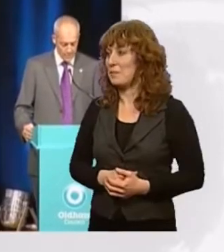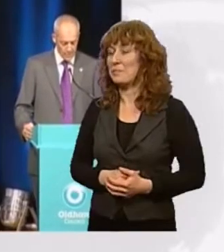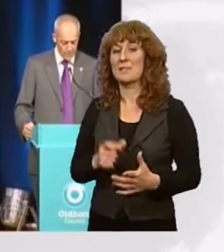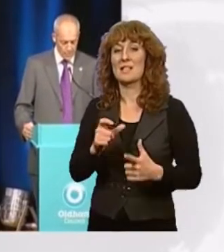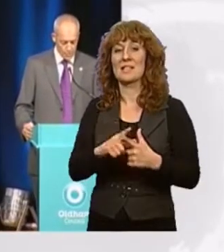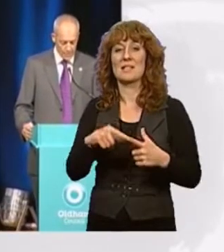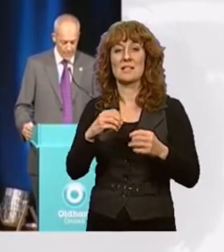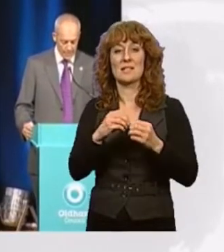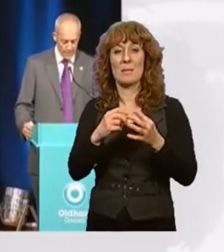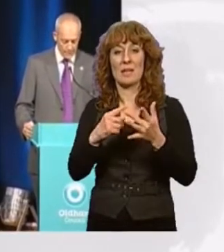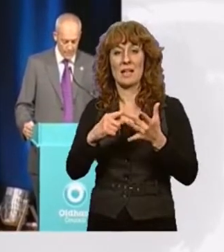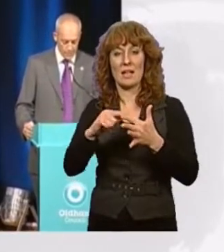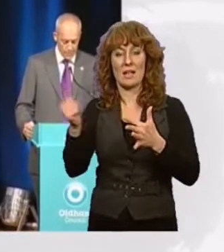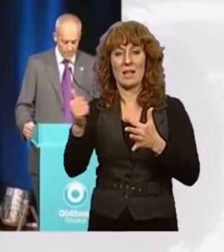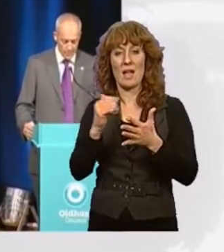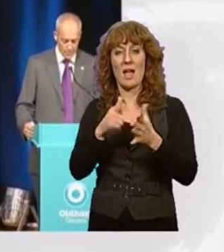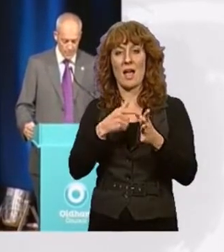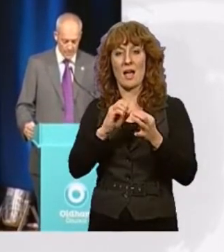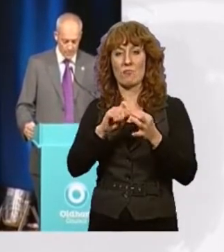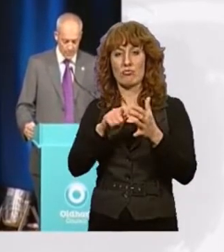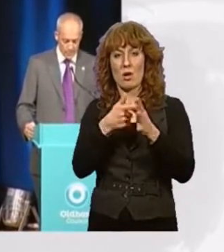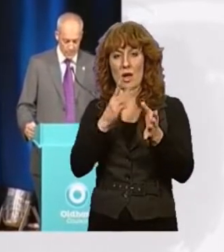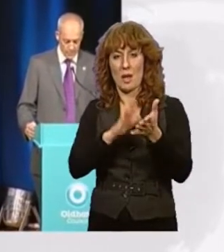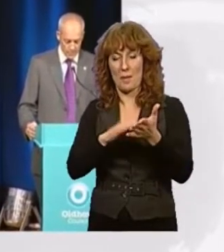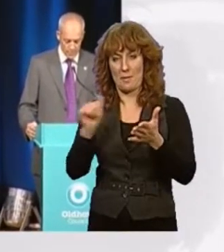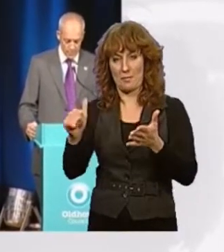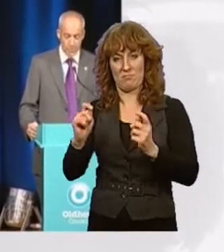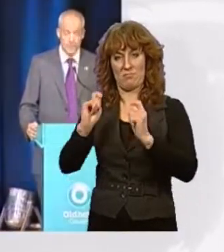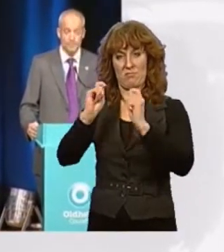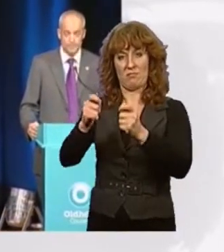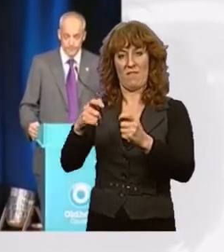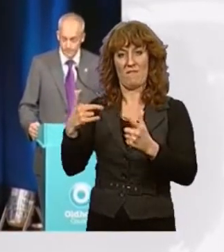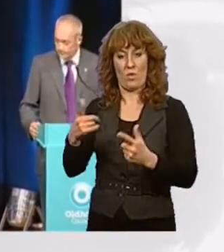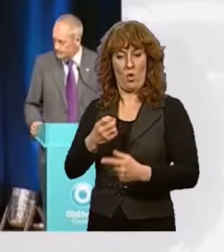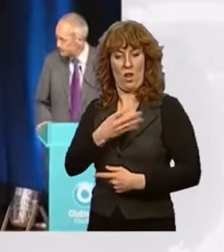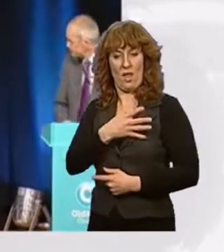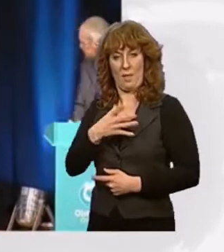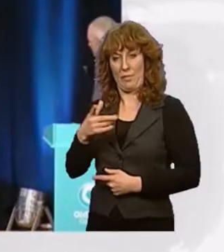Abrahams is duly elected for the Oldham East and Saddleworth constituency.